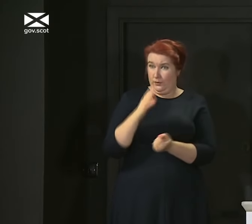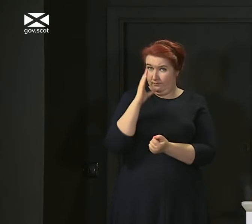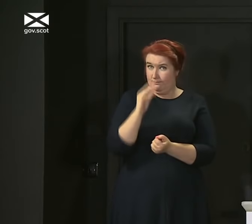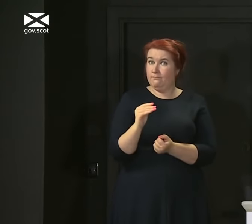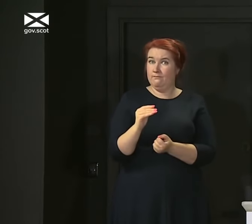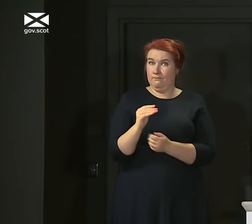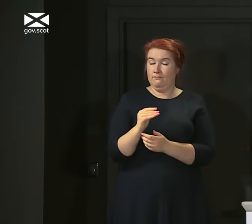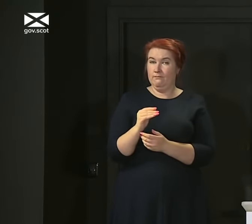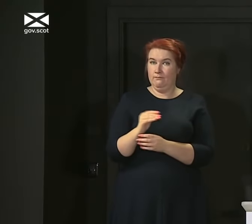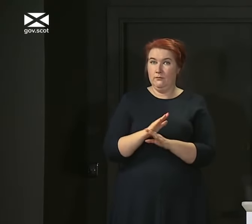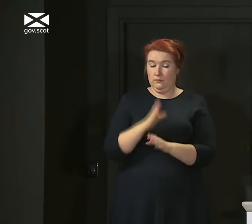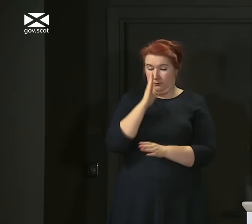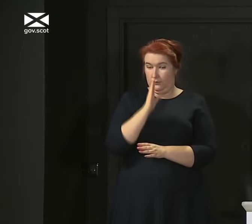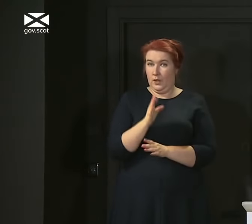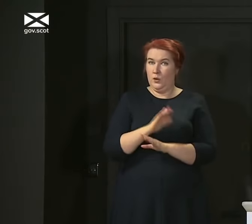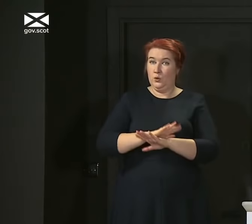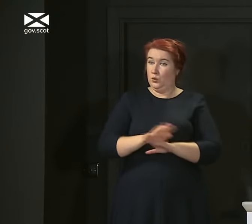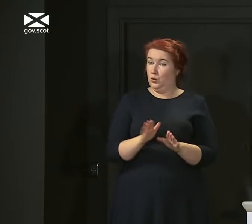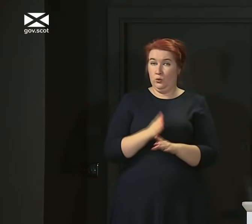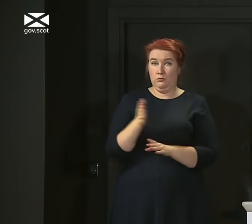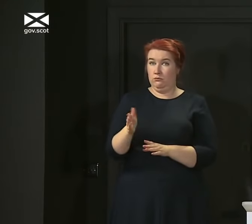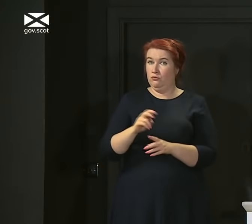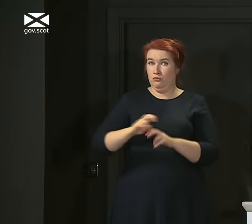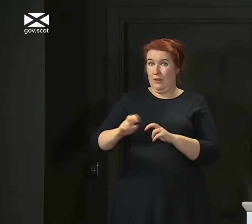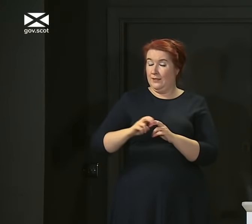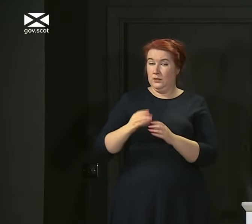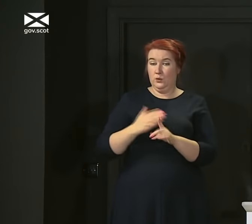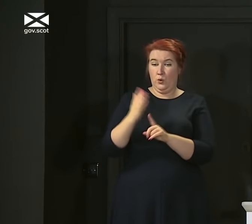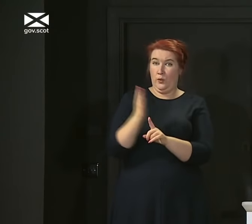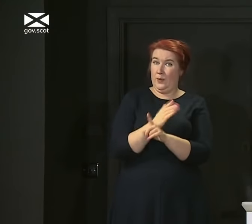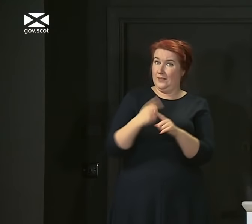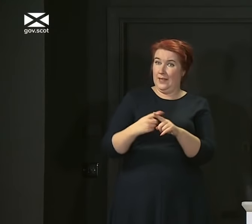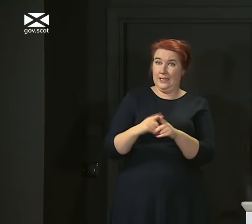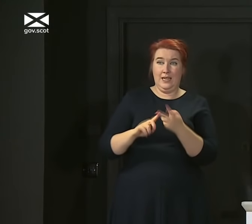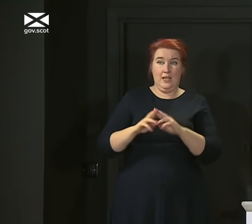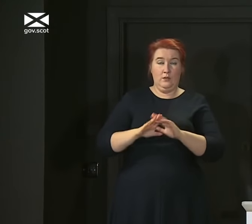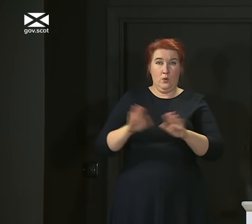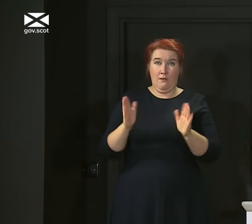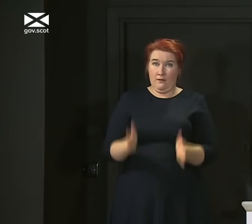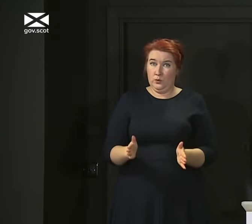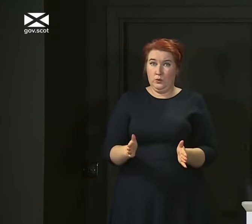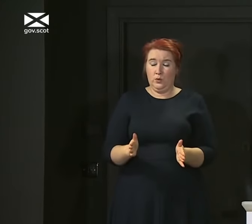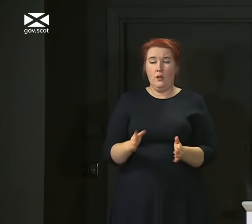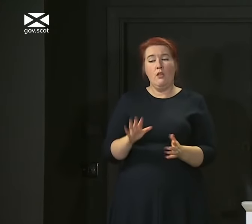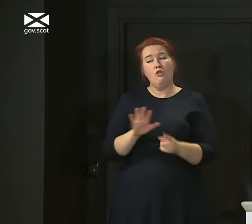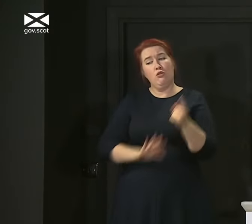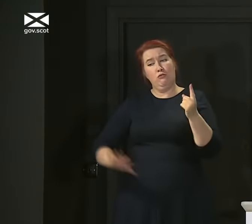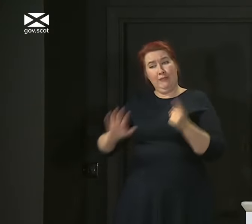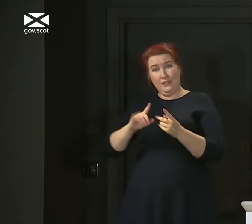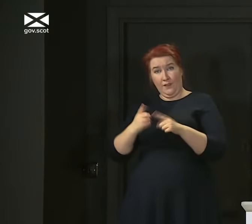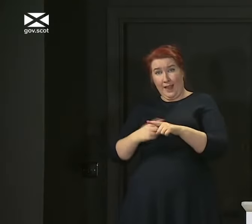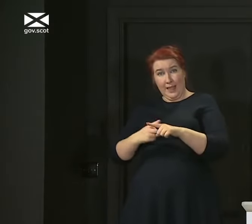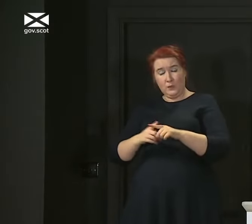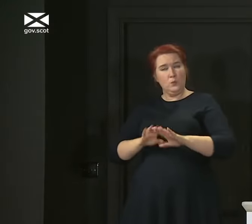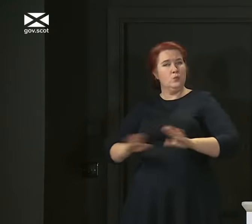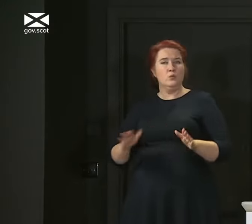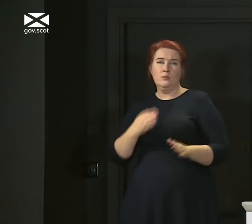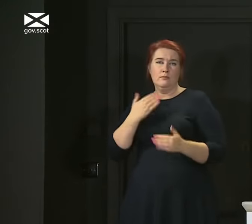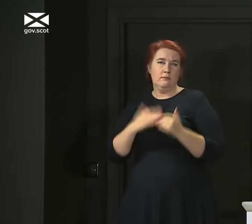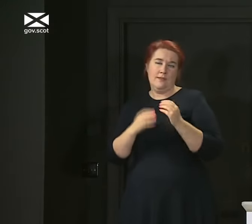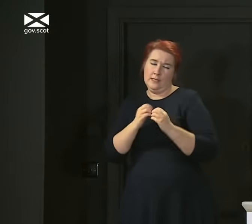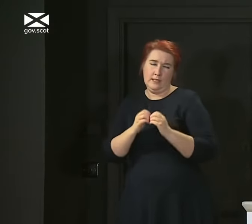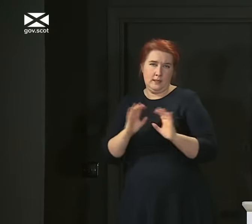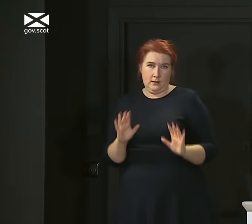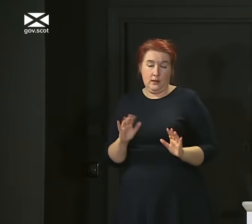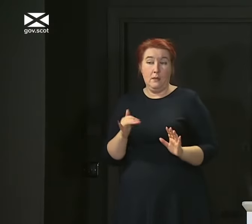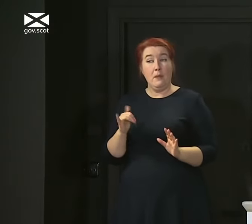very unequivocal travel advice about the northwest of England. We're not doing that right now about other parts of England. If the situation changes, we may